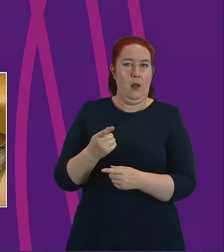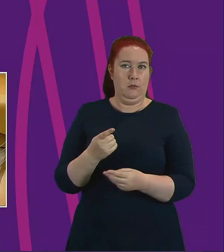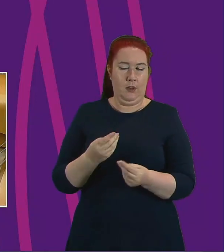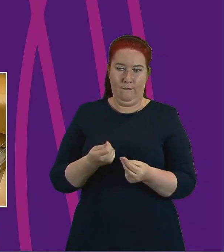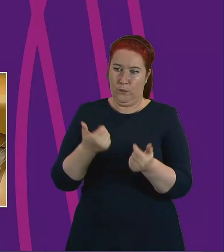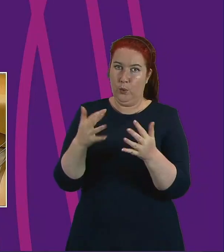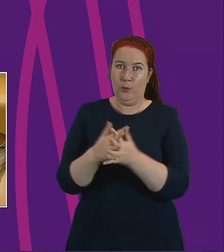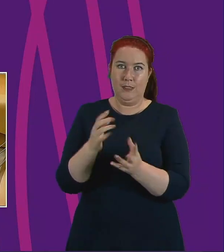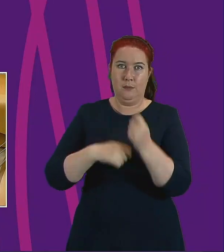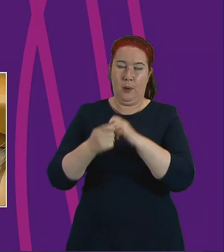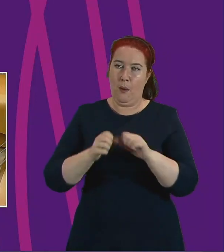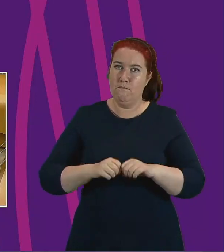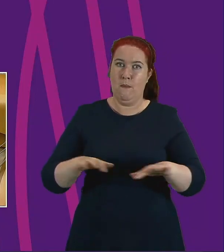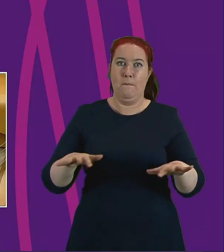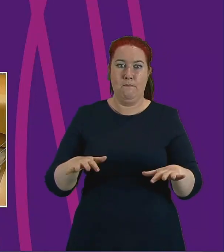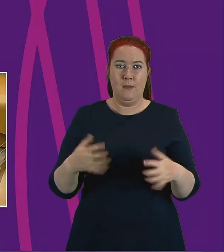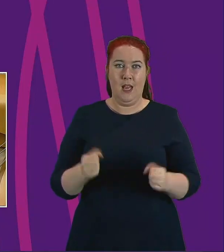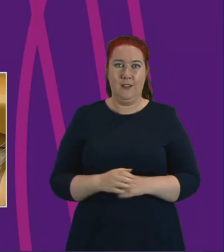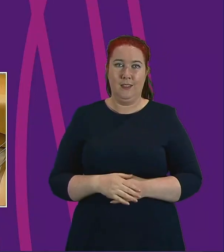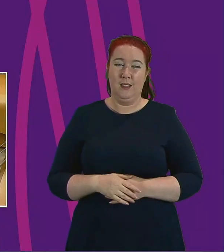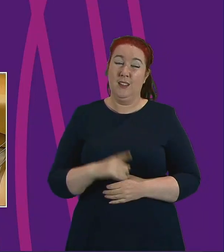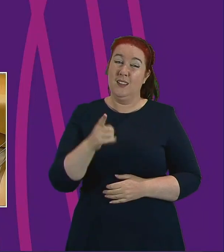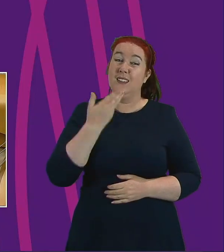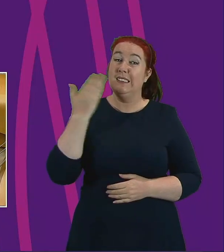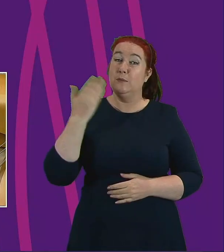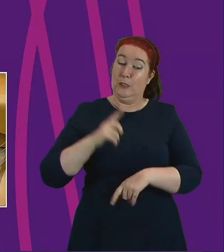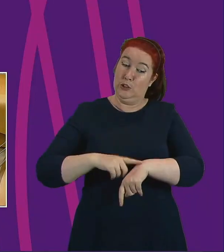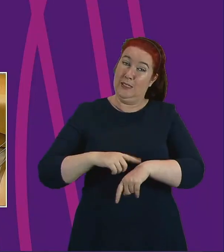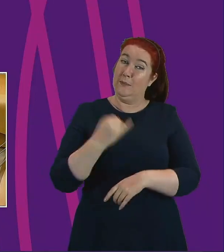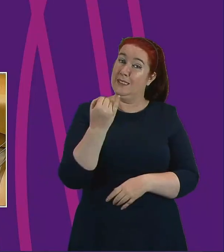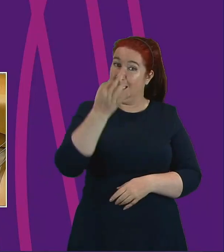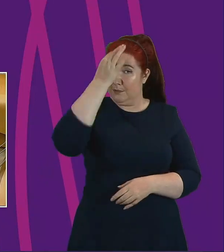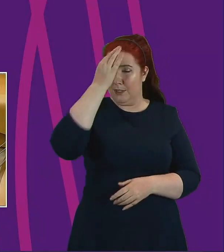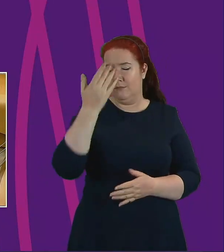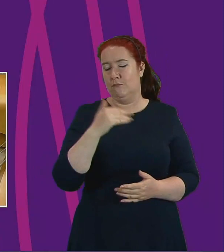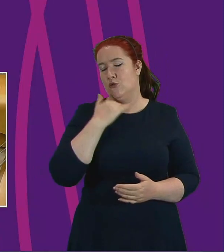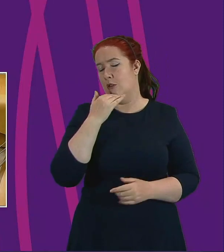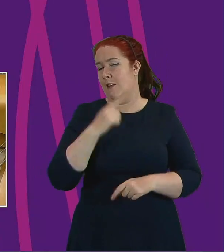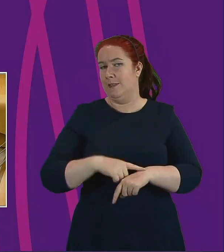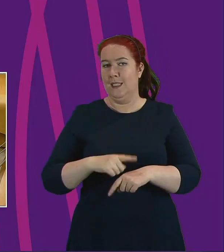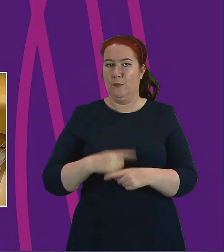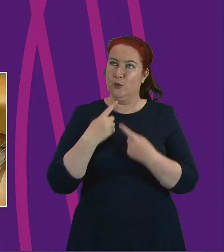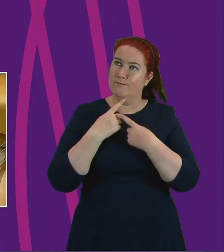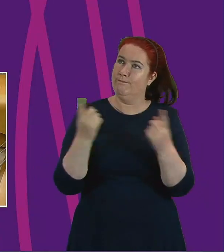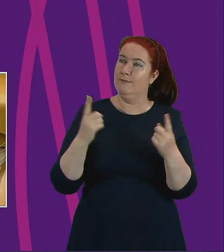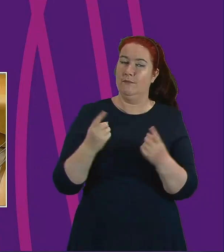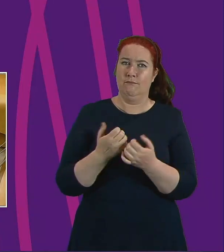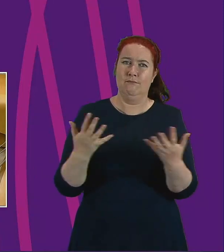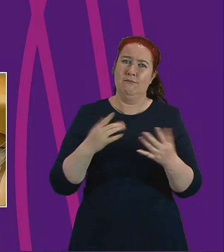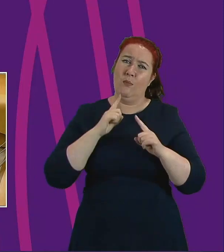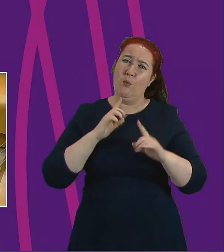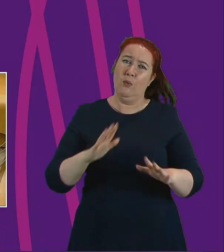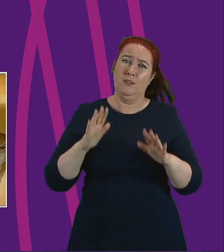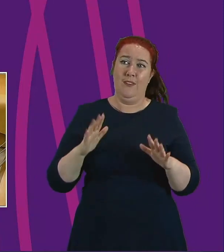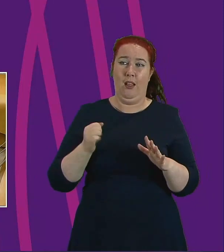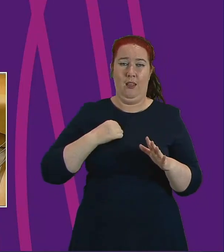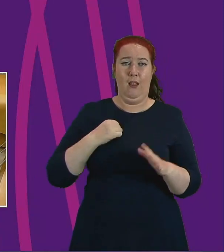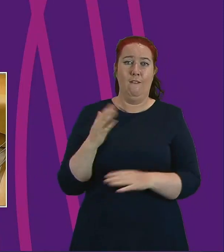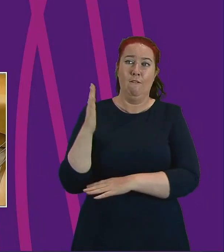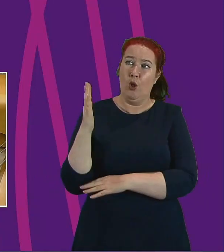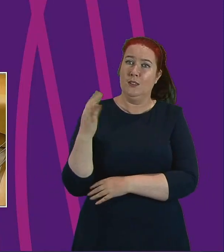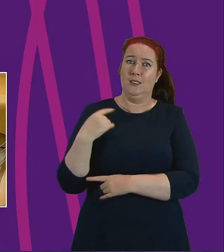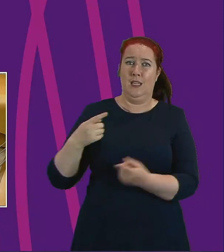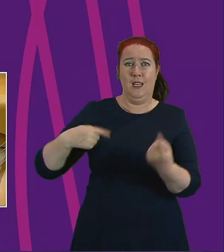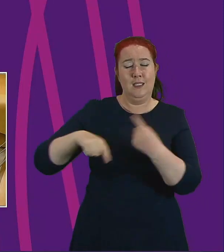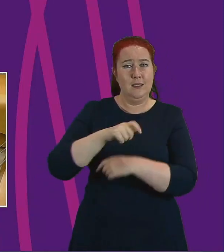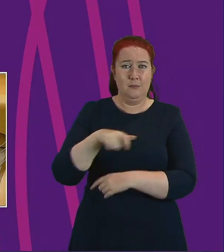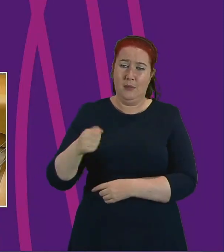Presiding officer at six minutes doesn't give me enough time to mention all the wonderful volunteers and organisations in my Cunningham South constituency, but I want to say that I'm